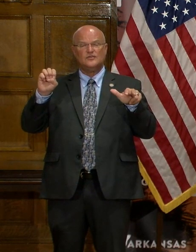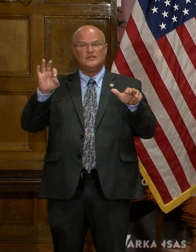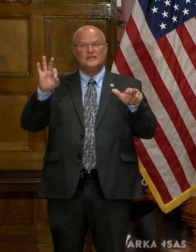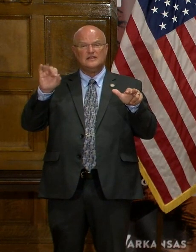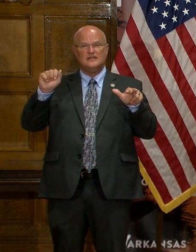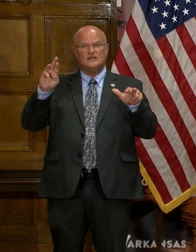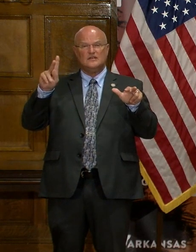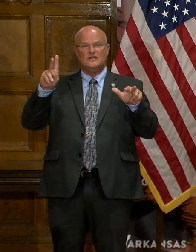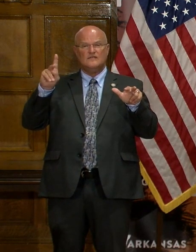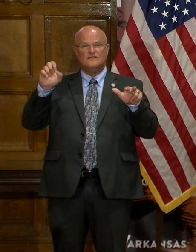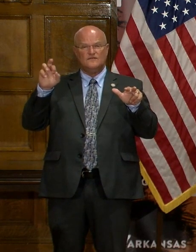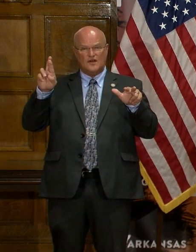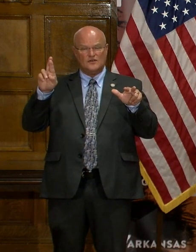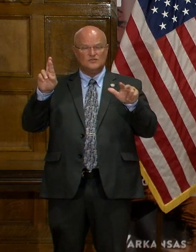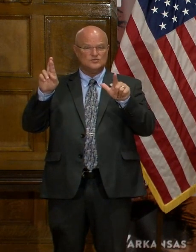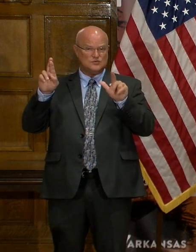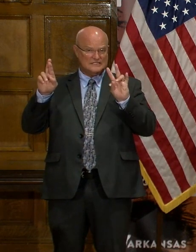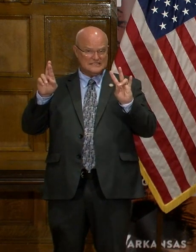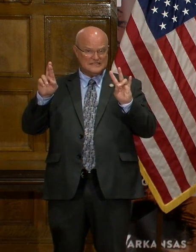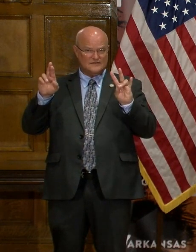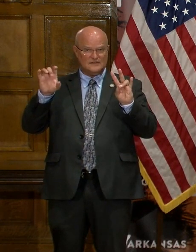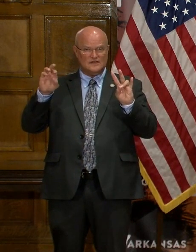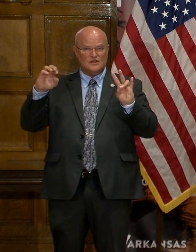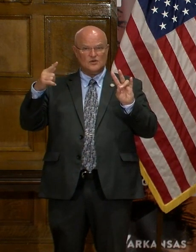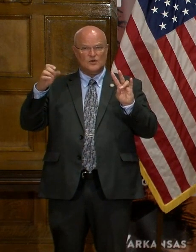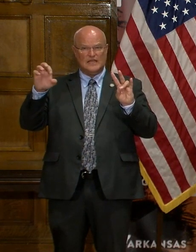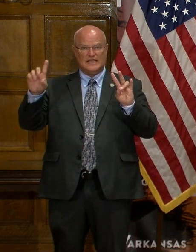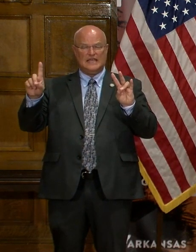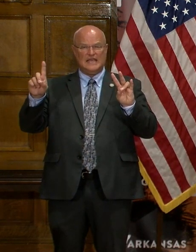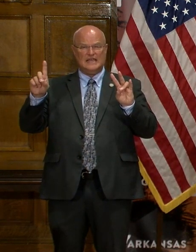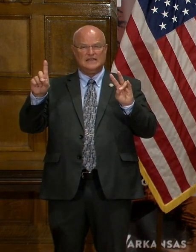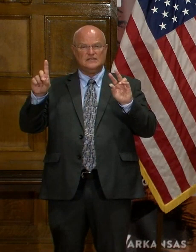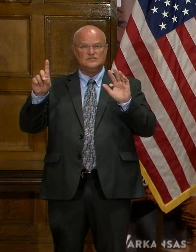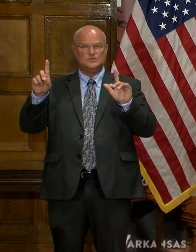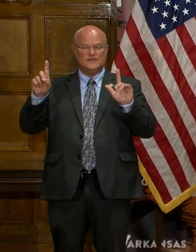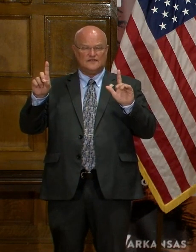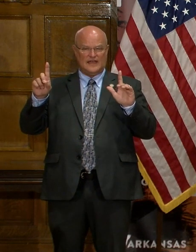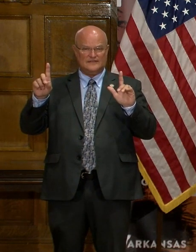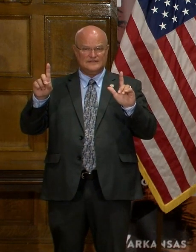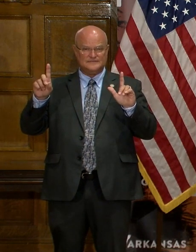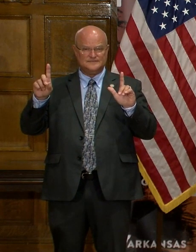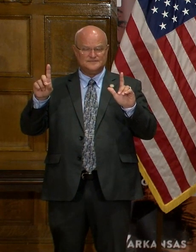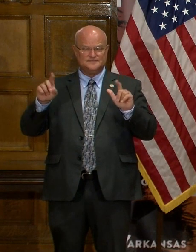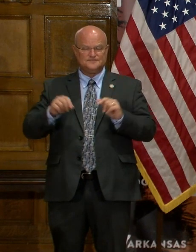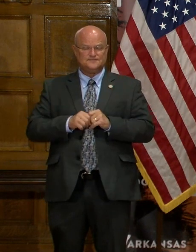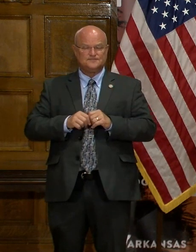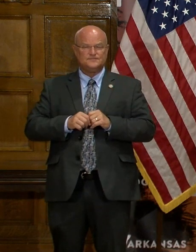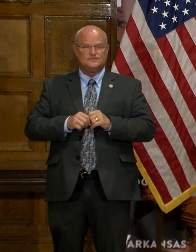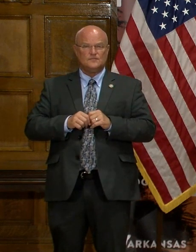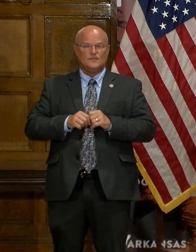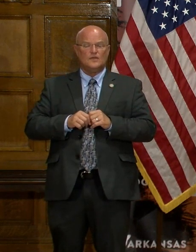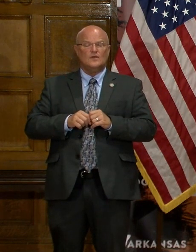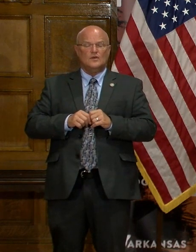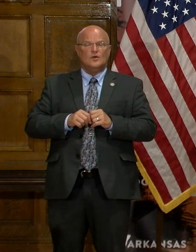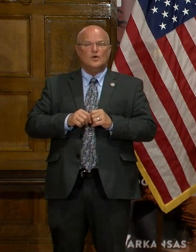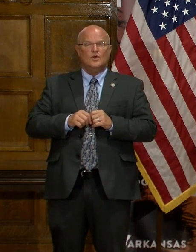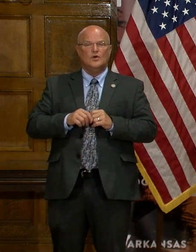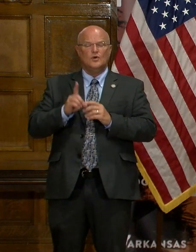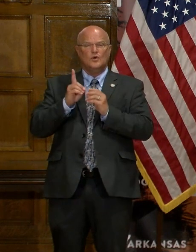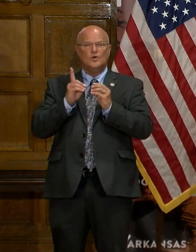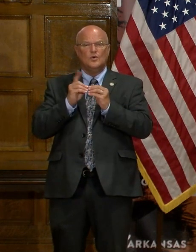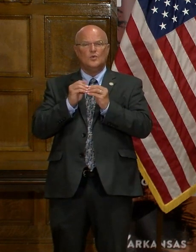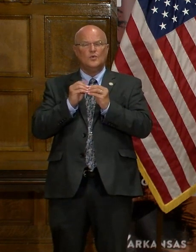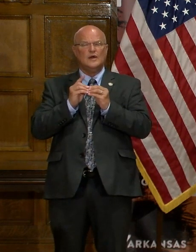Faulkner at 27, and Craighead at 25. One more